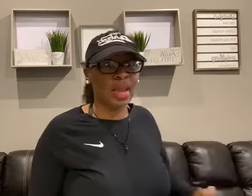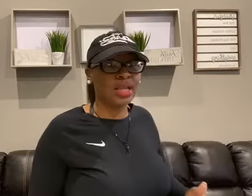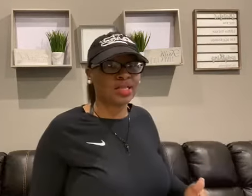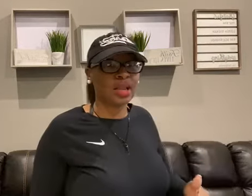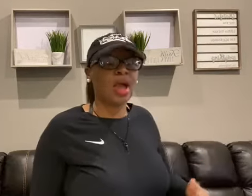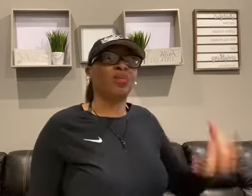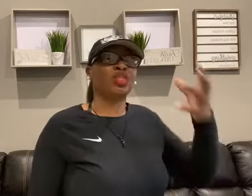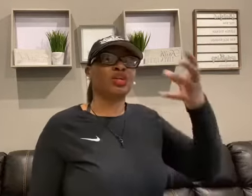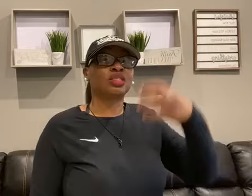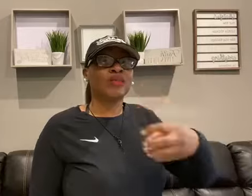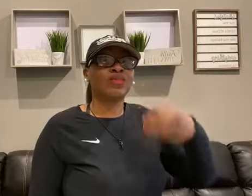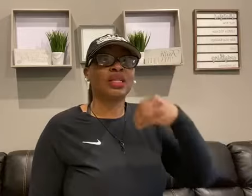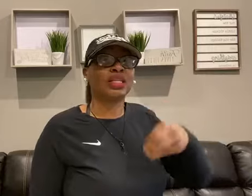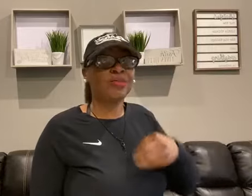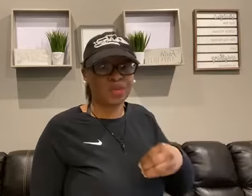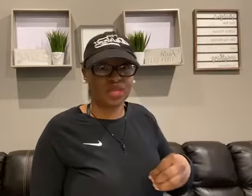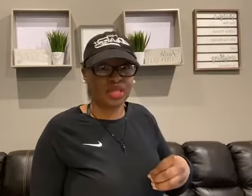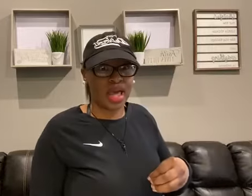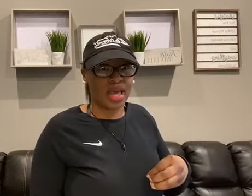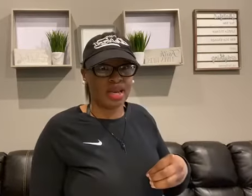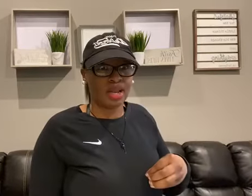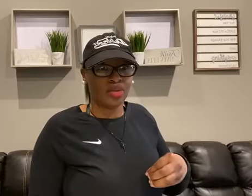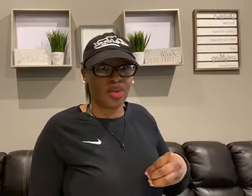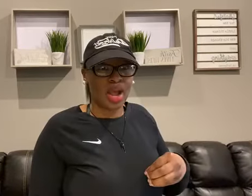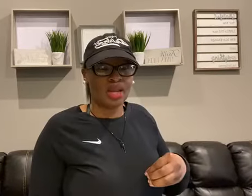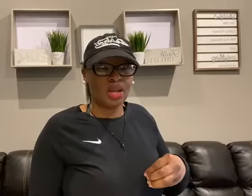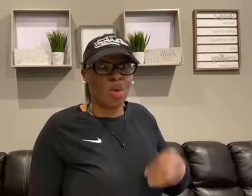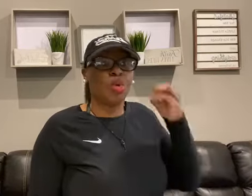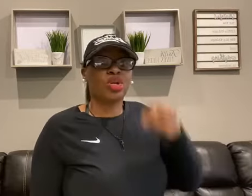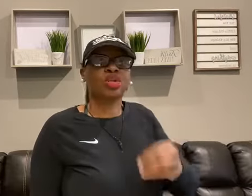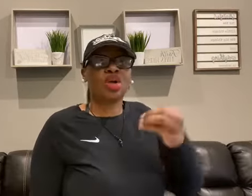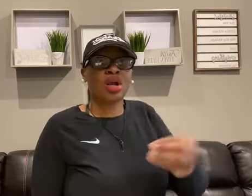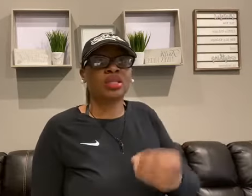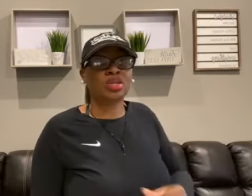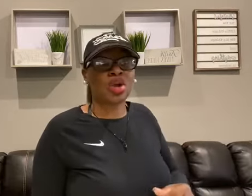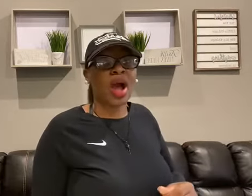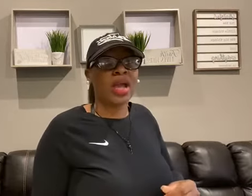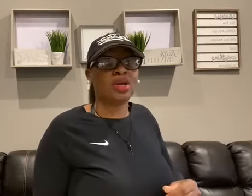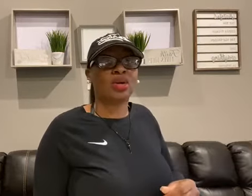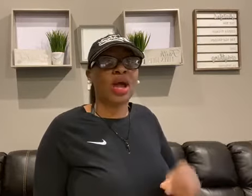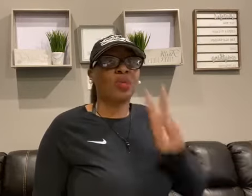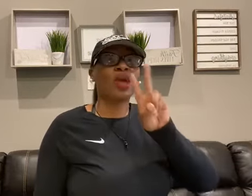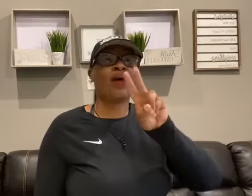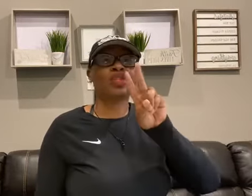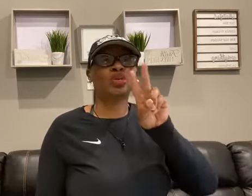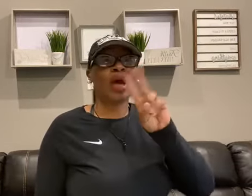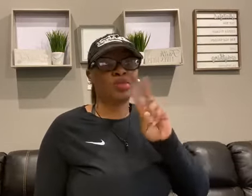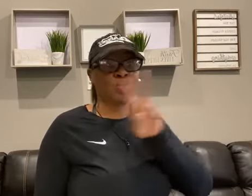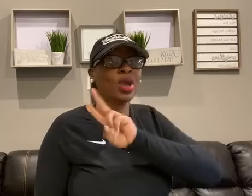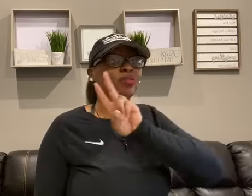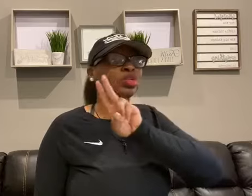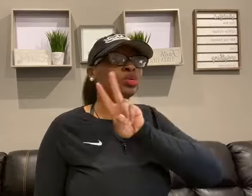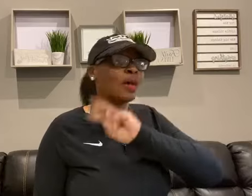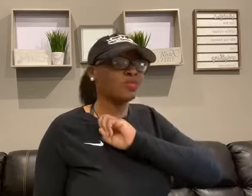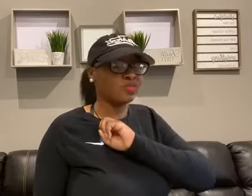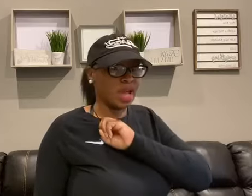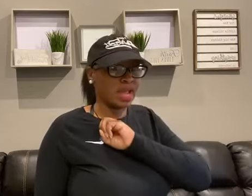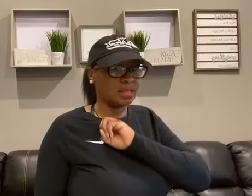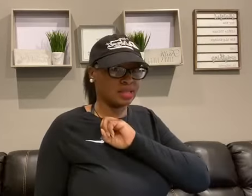amazing, but there's something deeper than that, right? When you're talking to your ideal client, we have two types of clients,